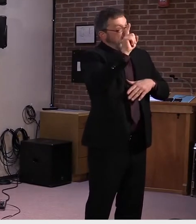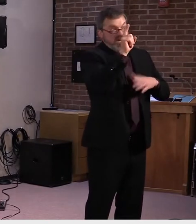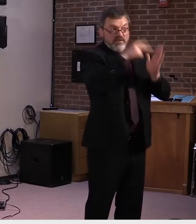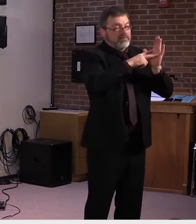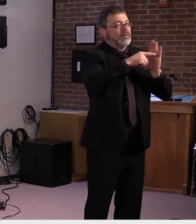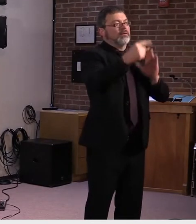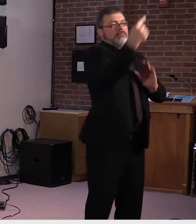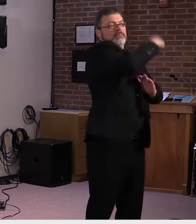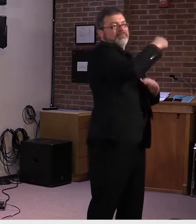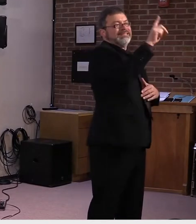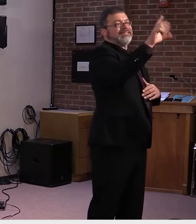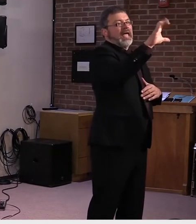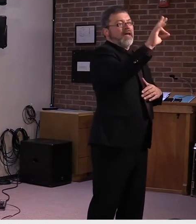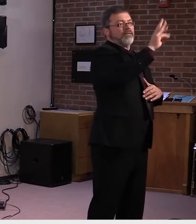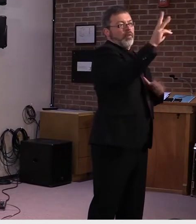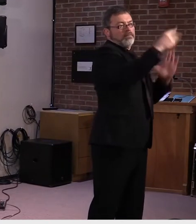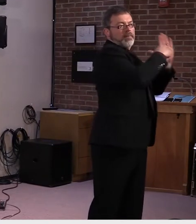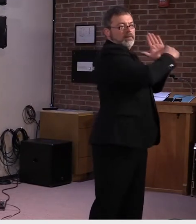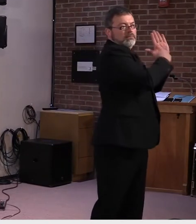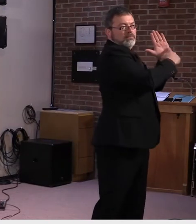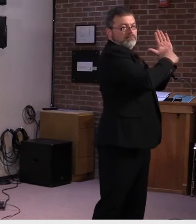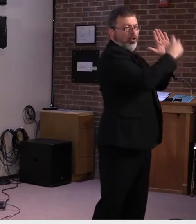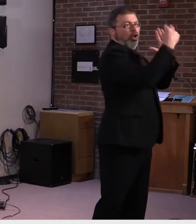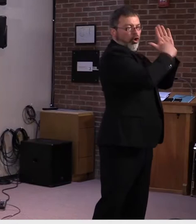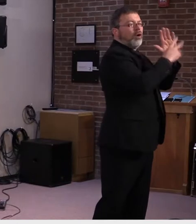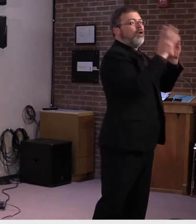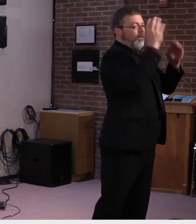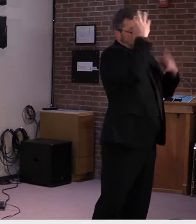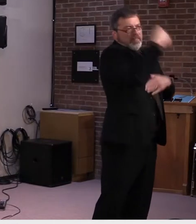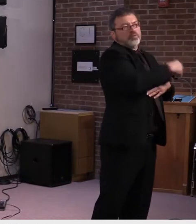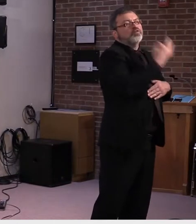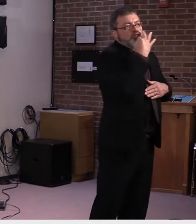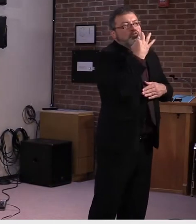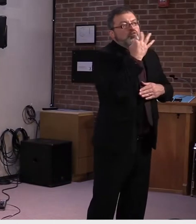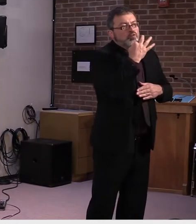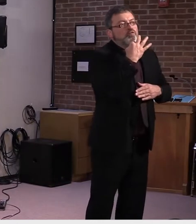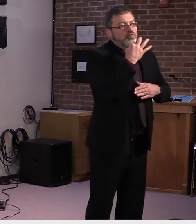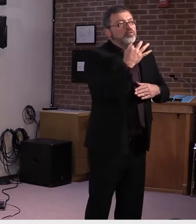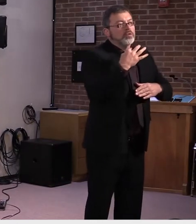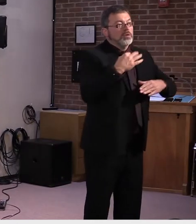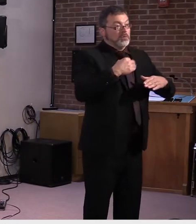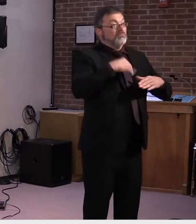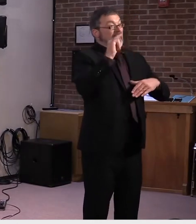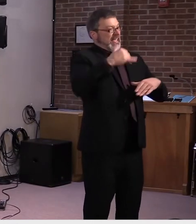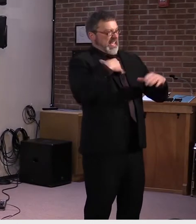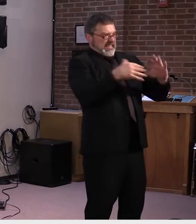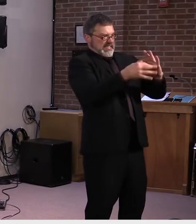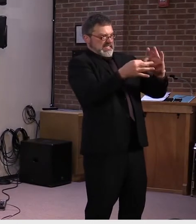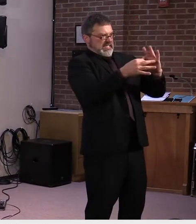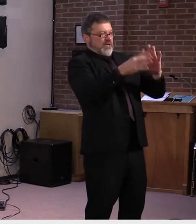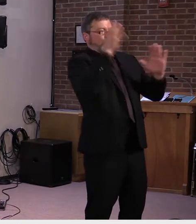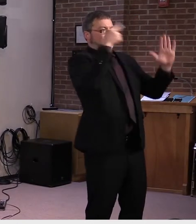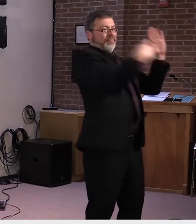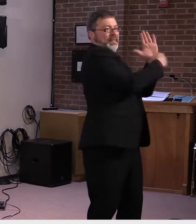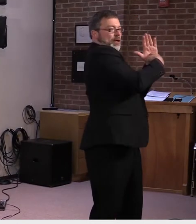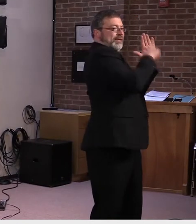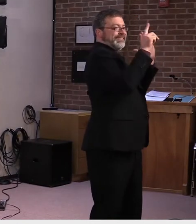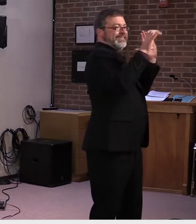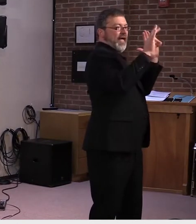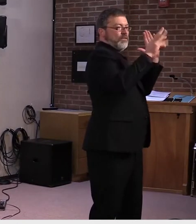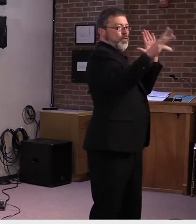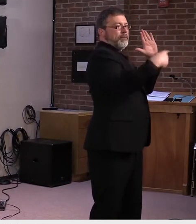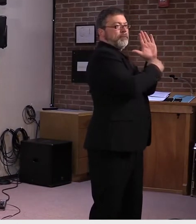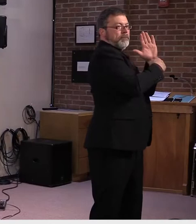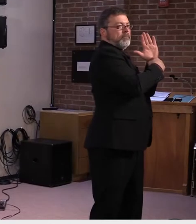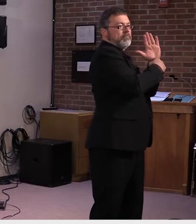it up, we will make the announcement on the additional information to DCF's website at dcf